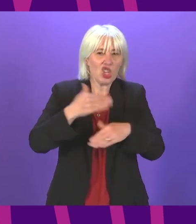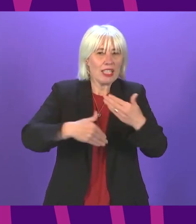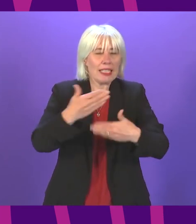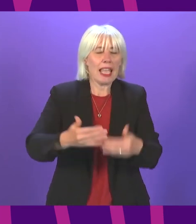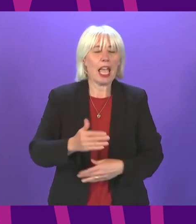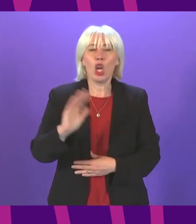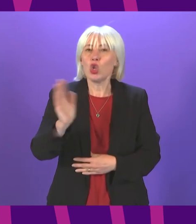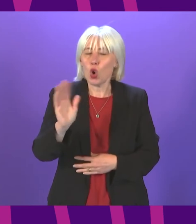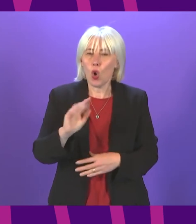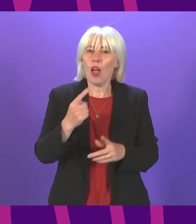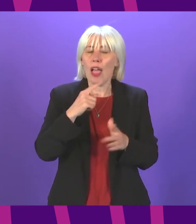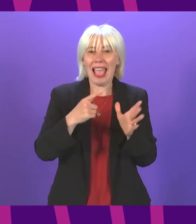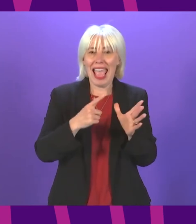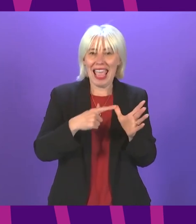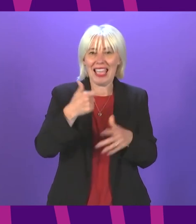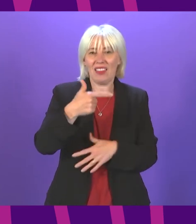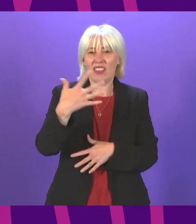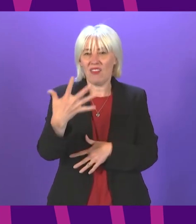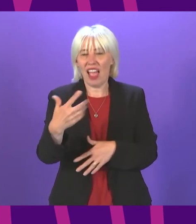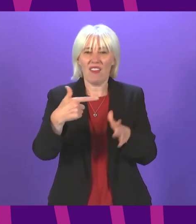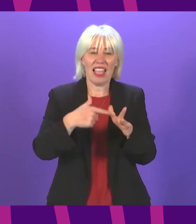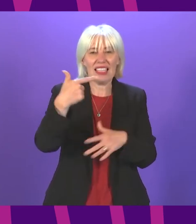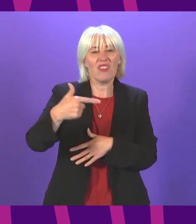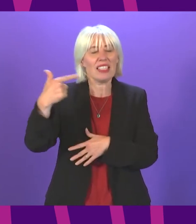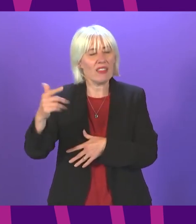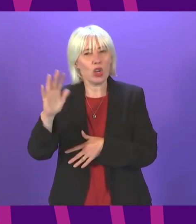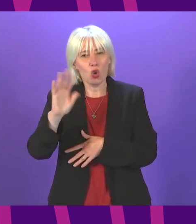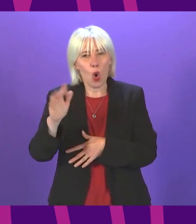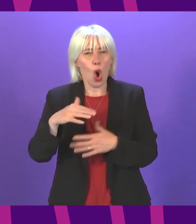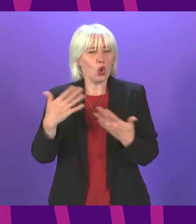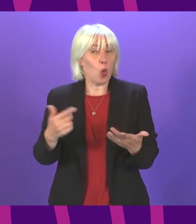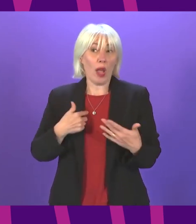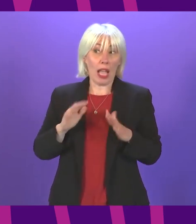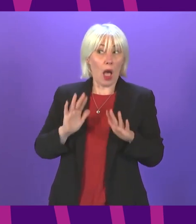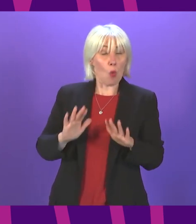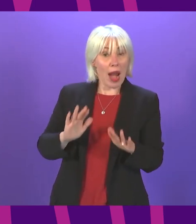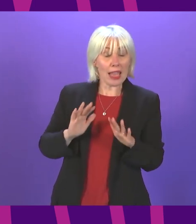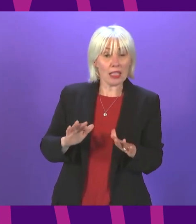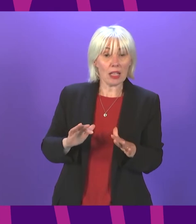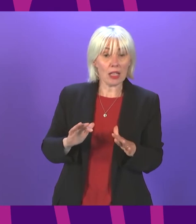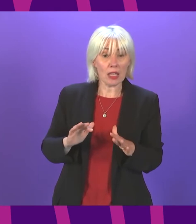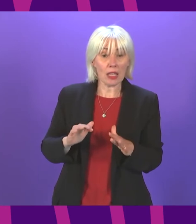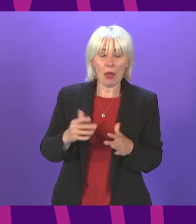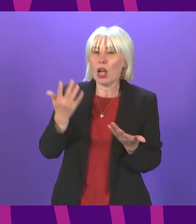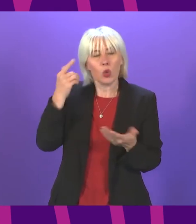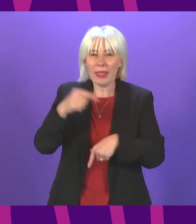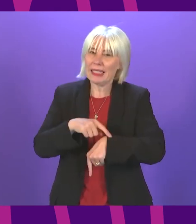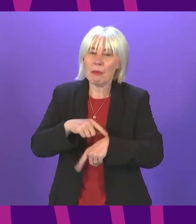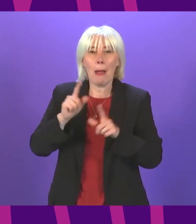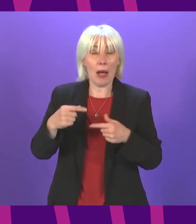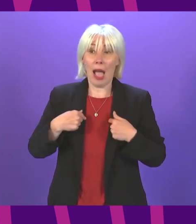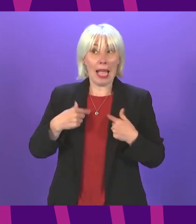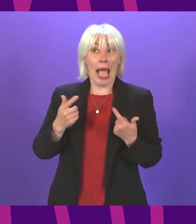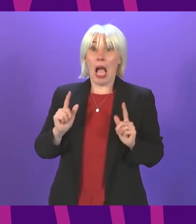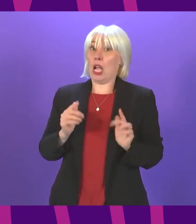noting the A75 and the A77 so I certainly can't wait to hear I don't think I've got time I certainly